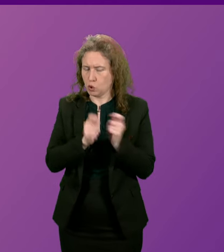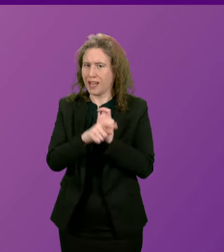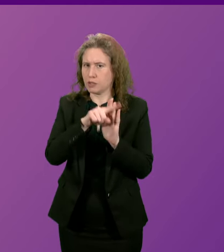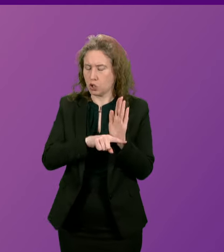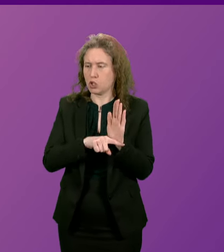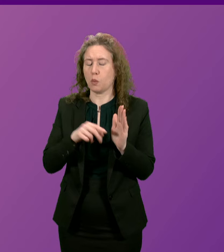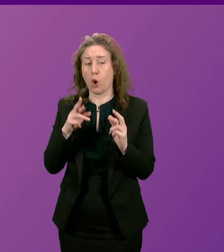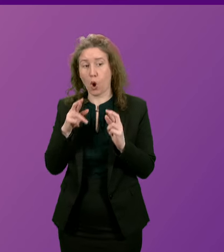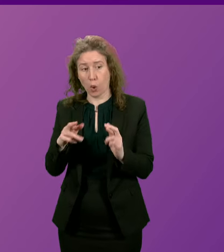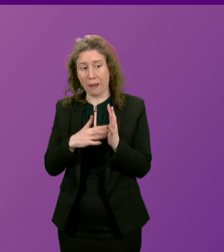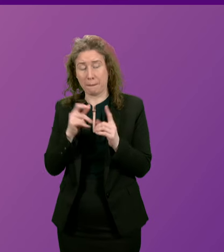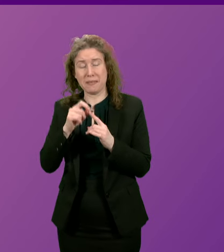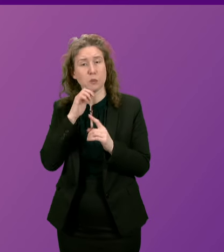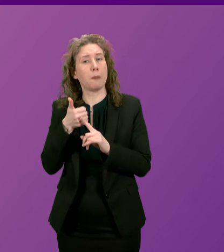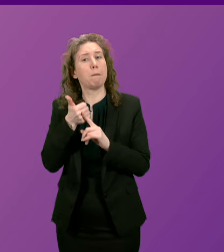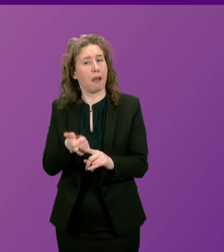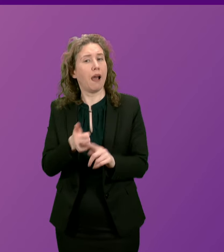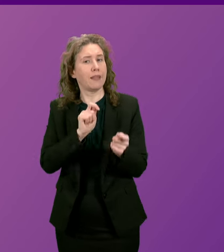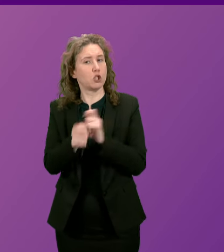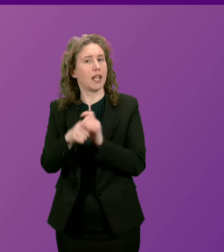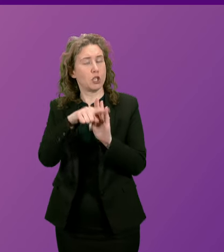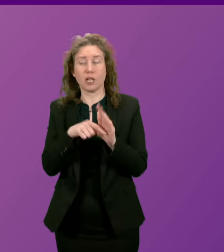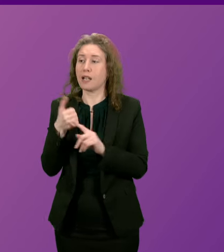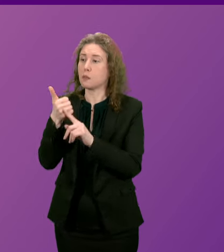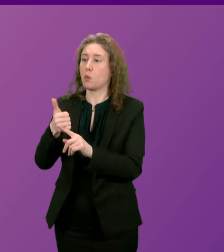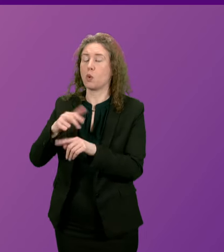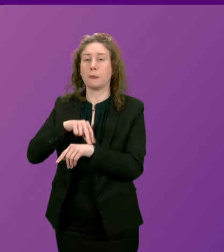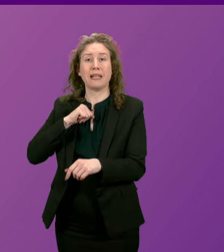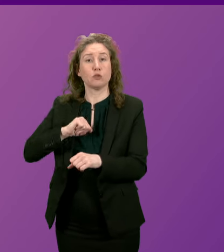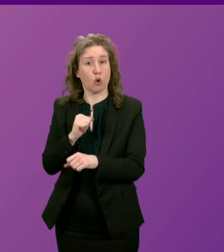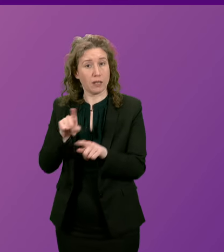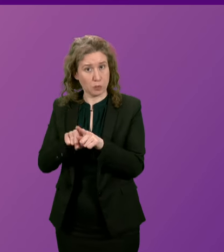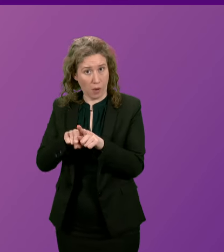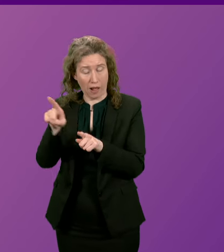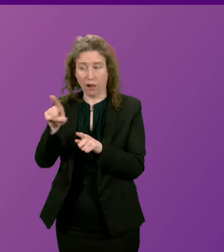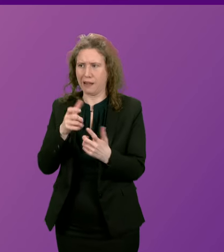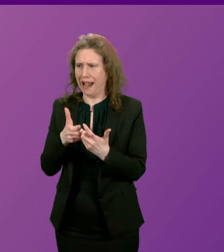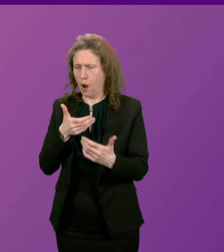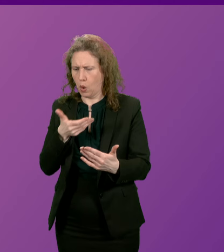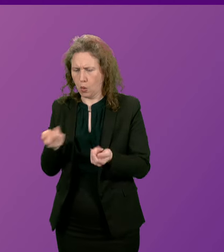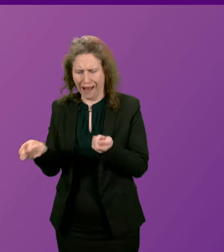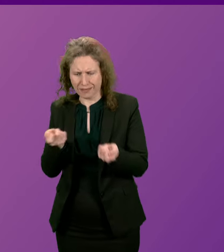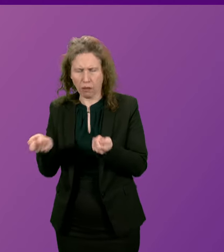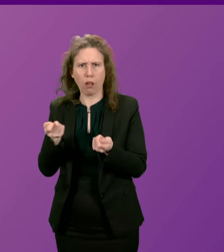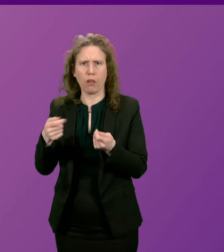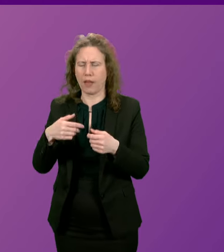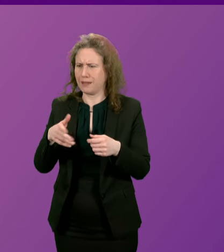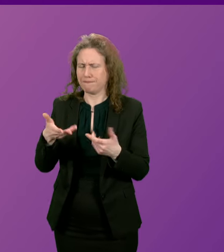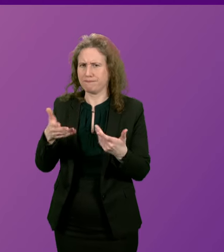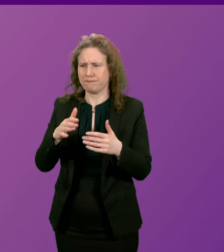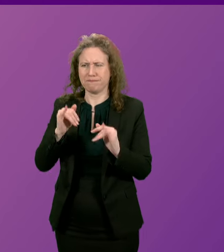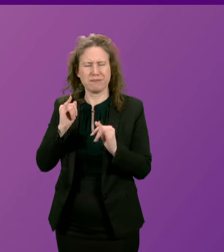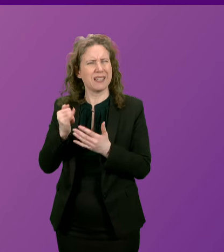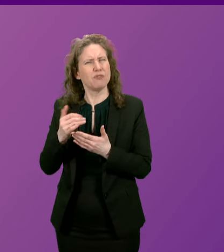can back and i fully support police scotland its partners in dealing with and handling their misuse local policing